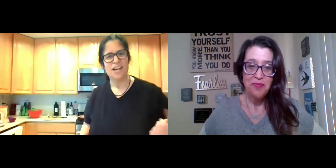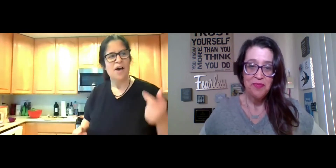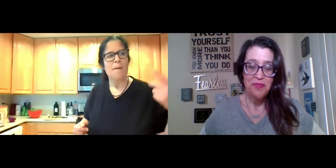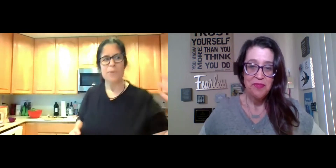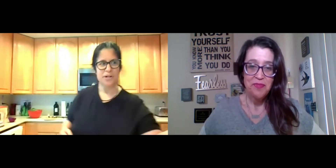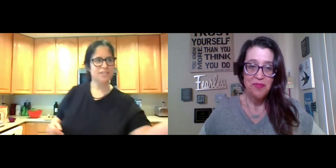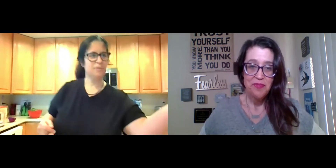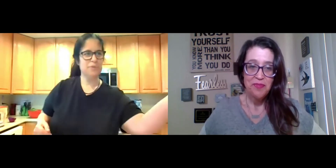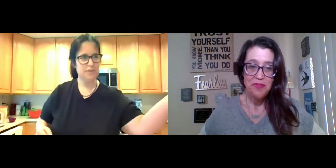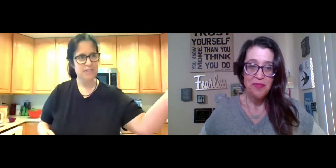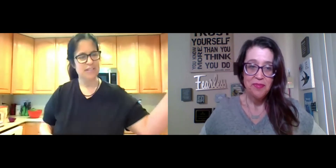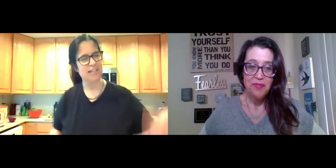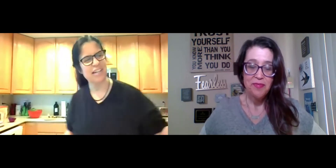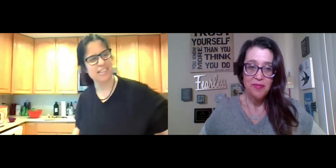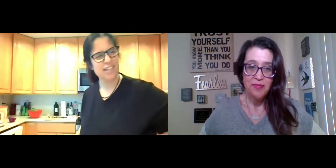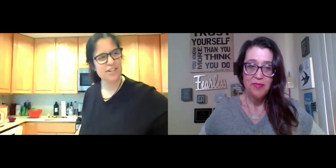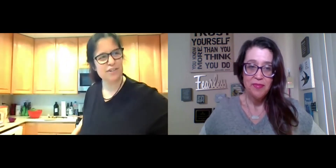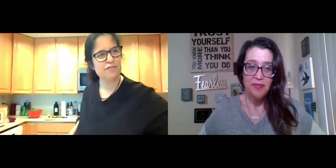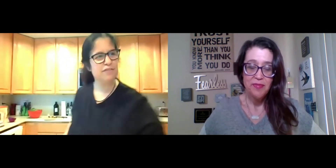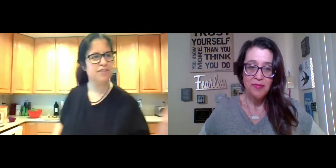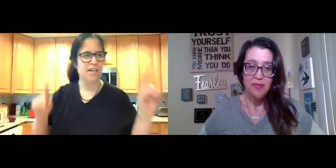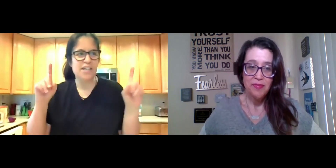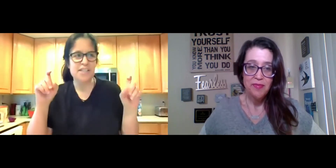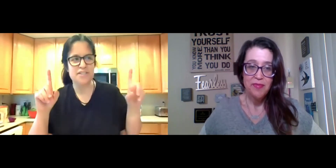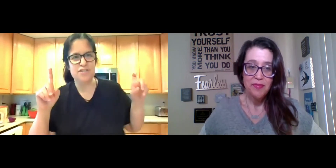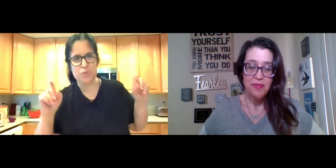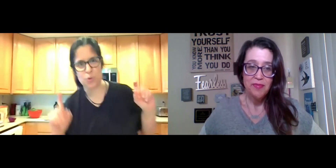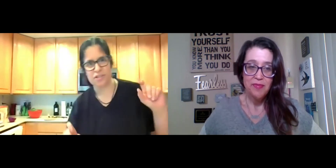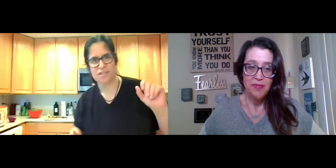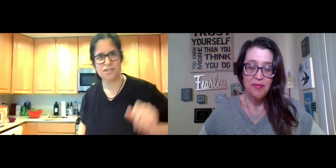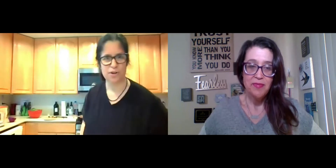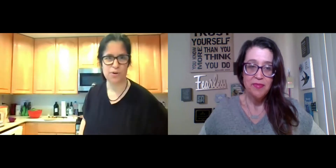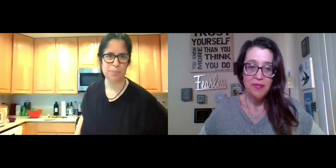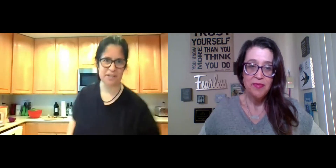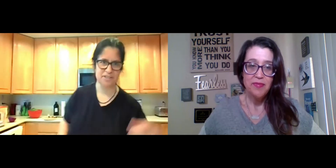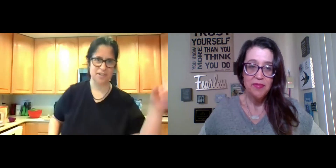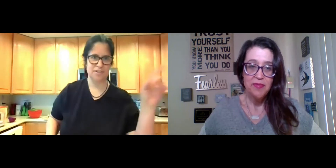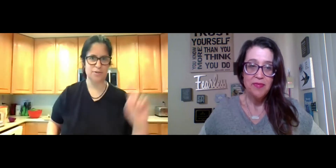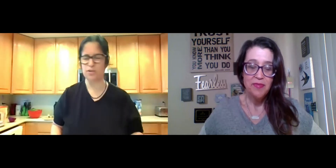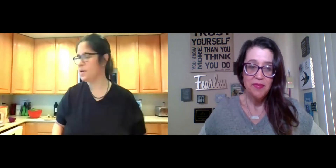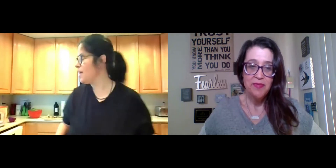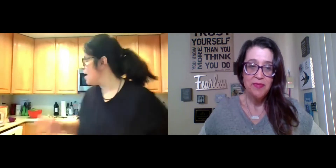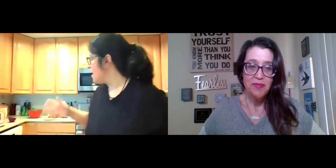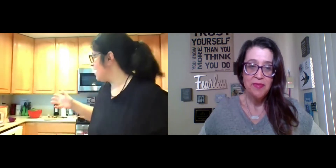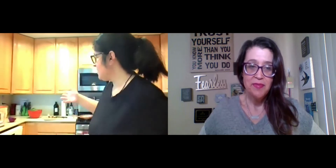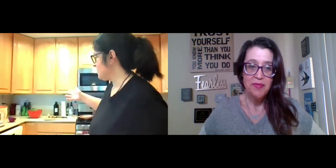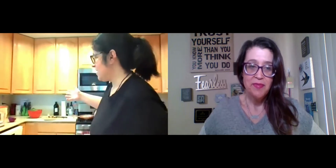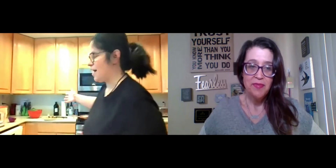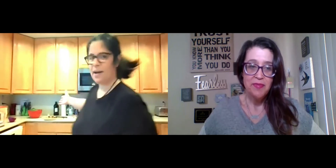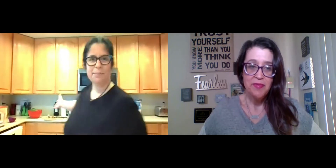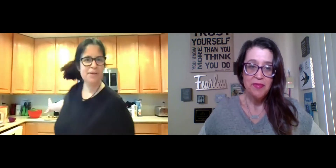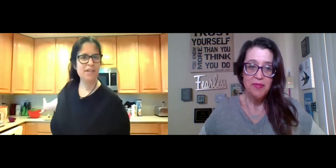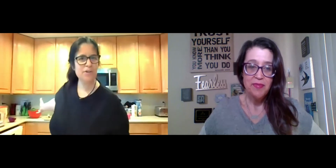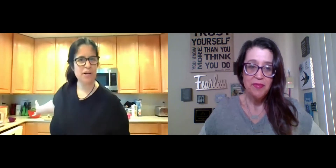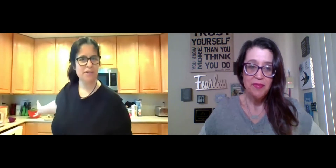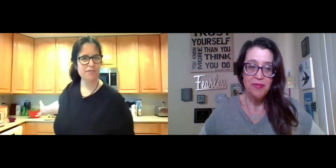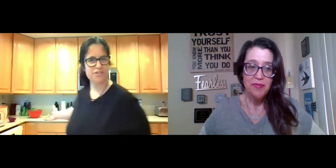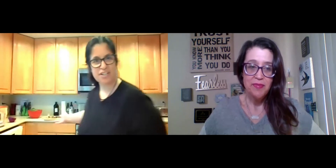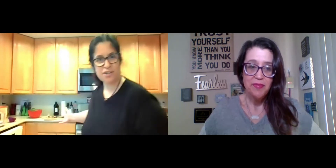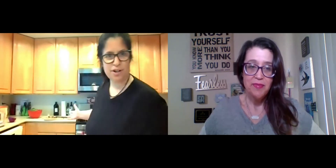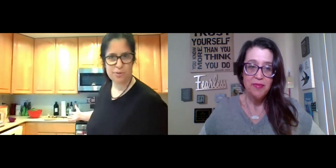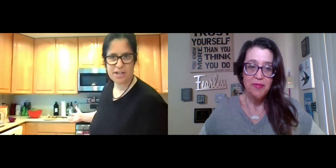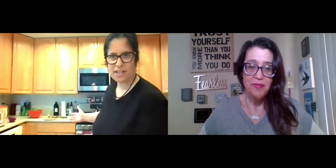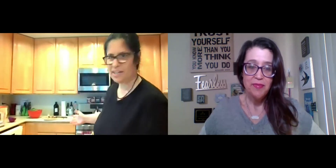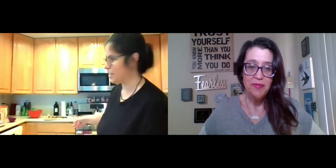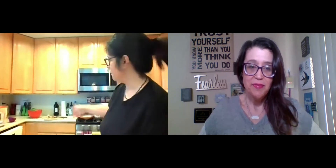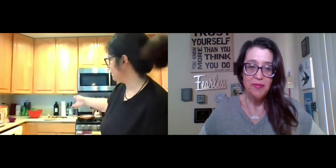just put on some music. I like this 150 80s soul and disco mix on YouTube. And I'm getting ready for